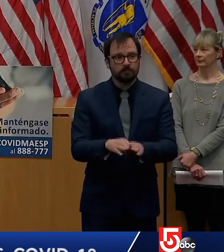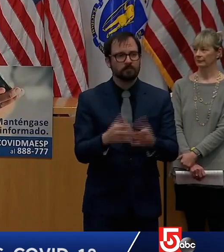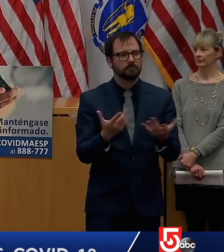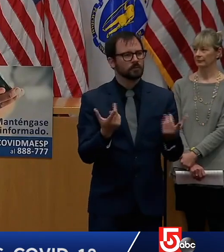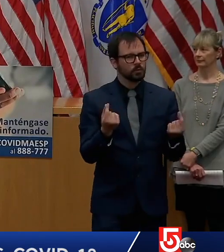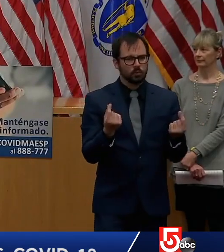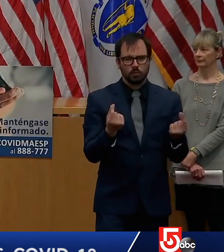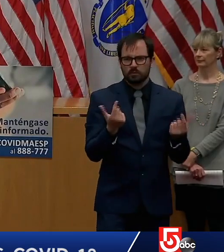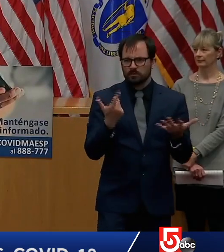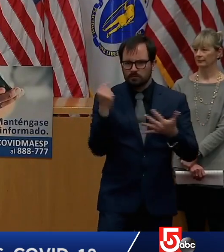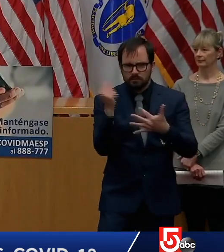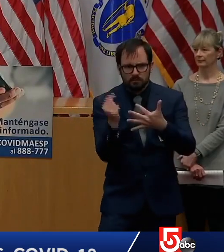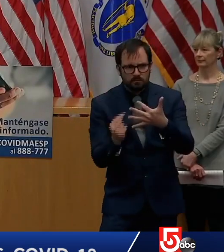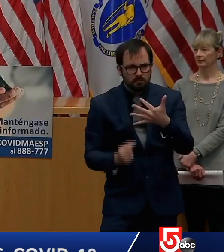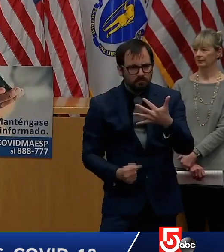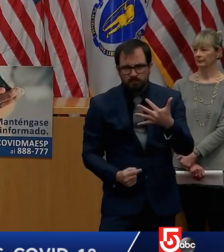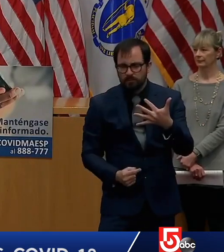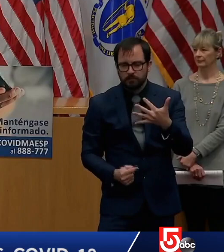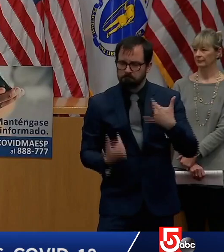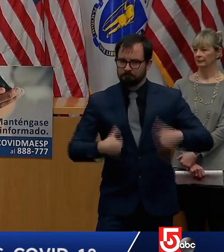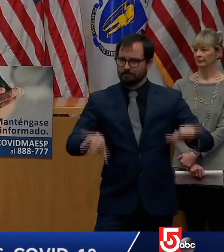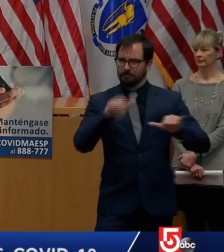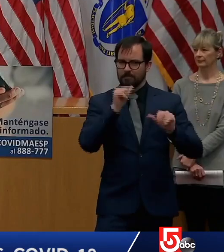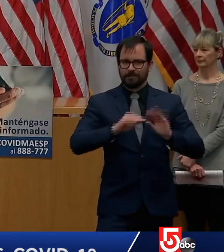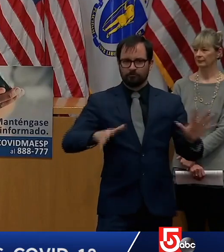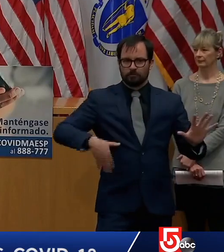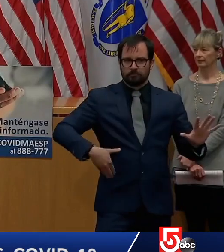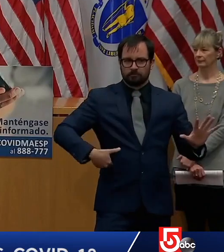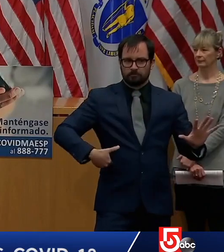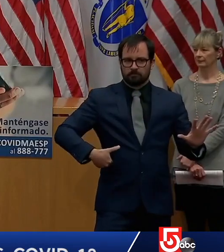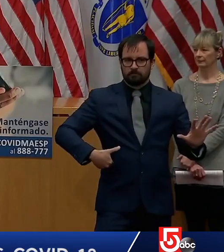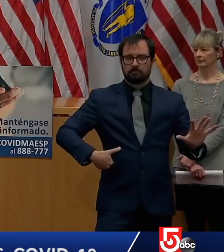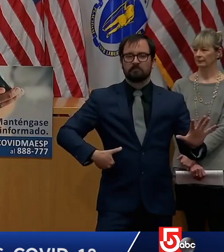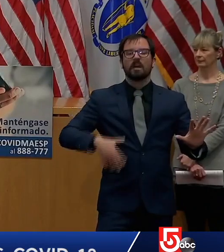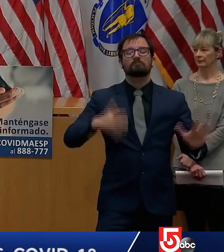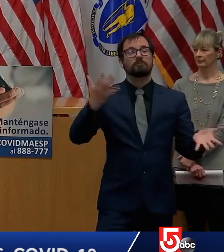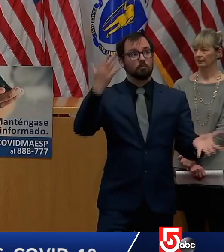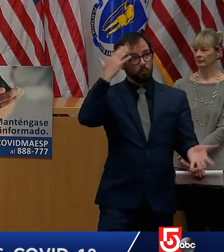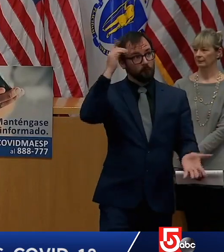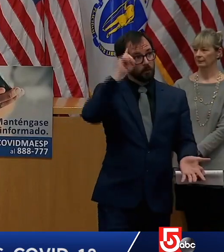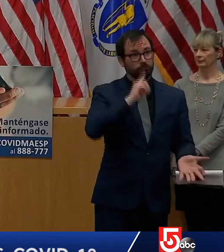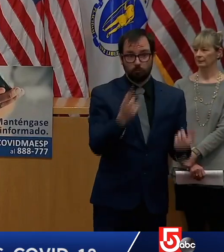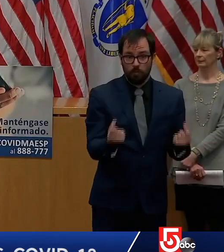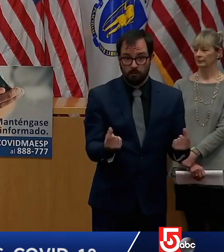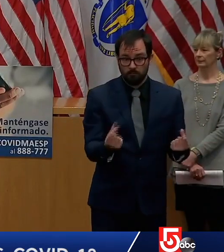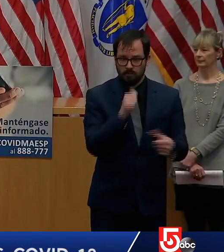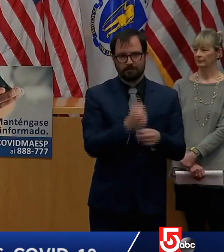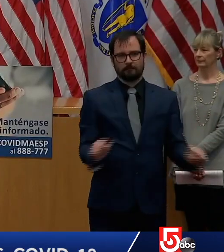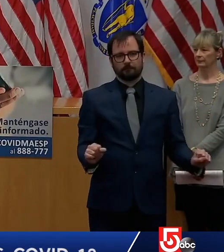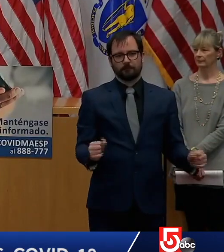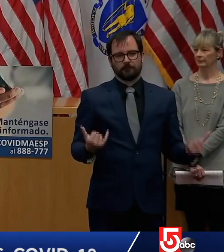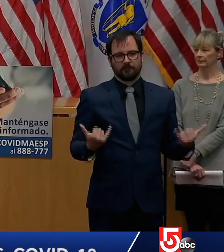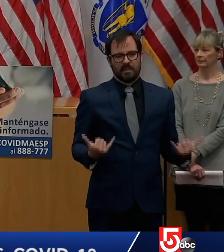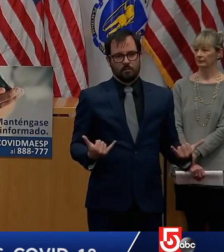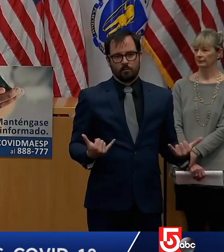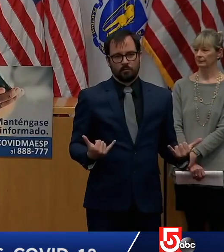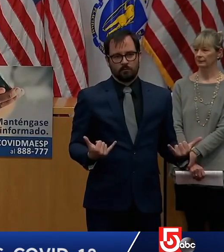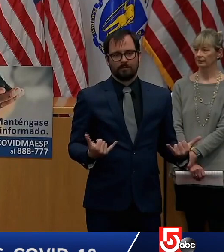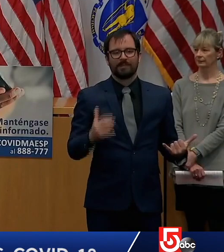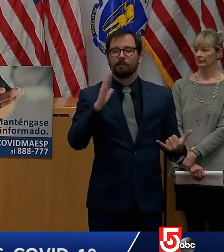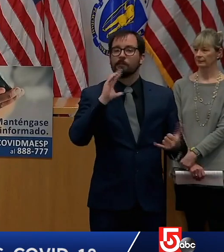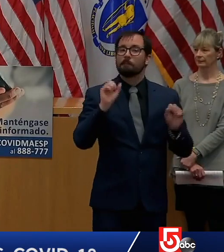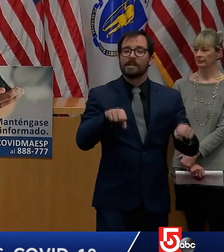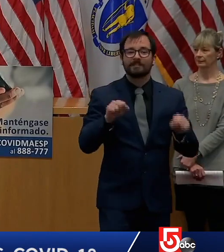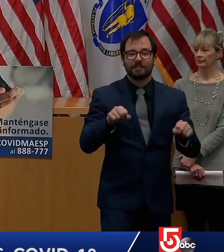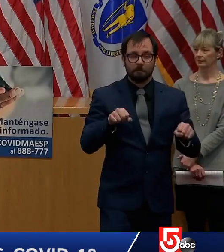students therefore cannot safely return to school and avoid the risk of transmitting this virus to others as we've said before